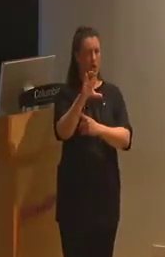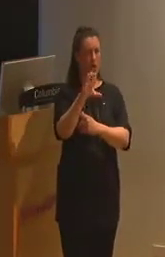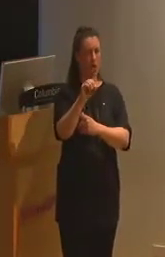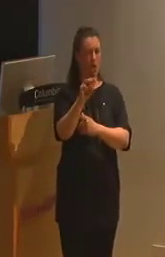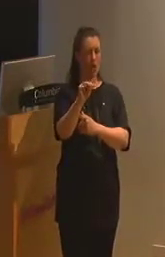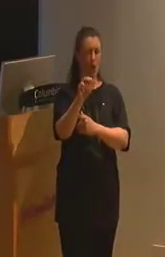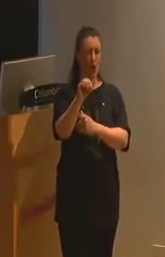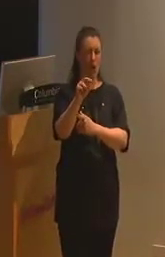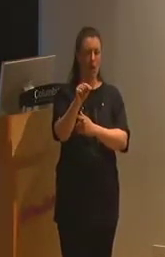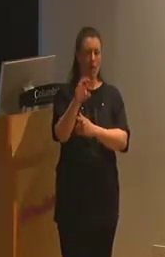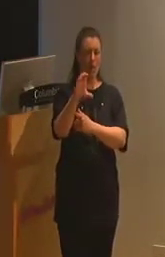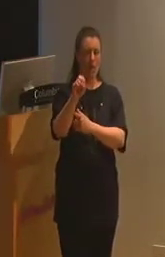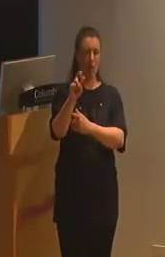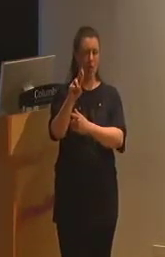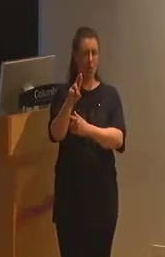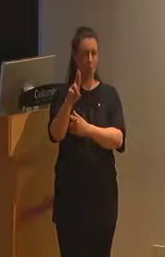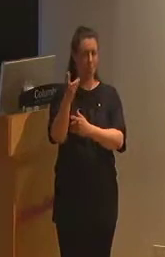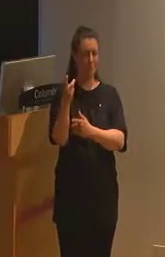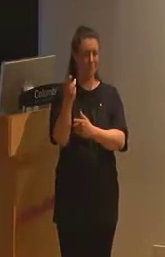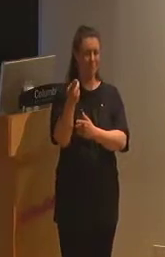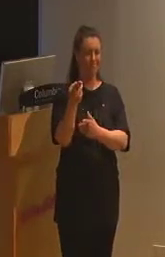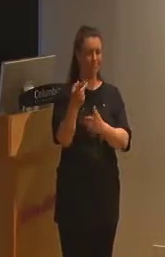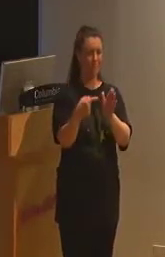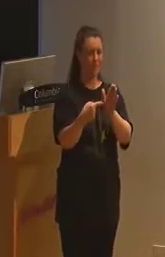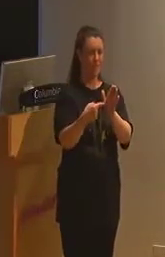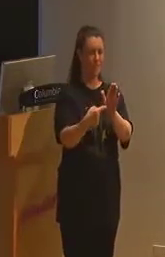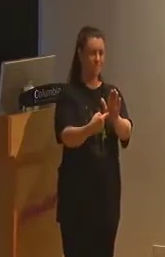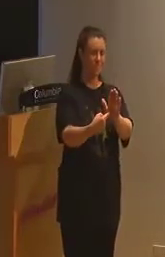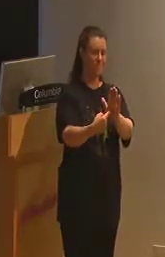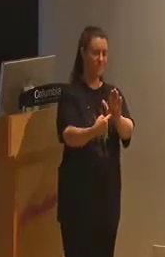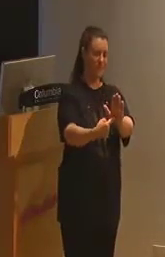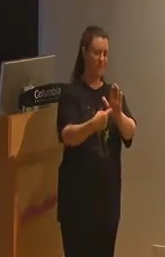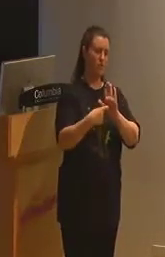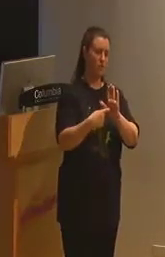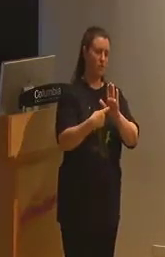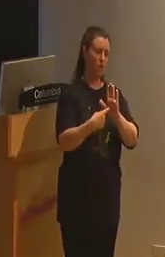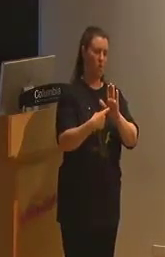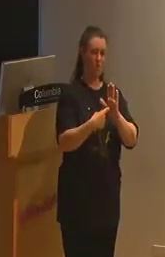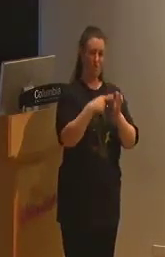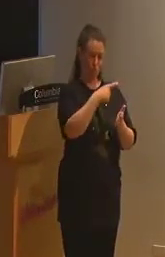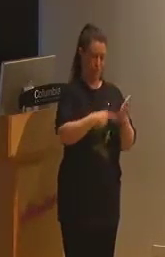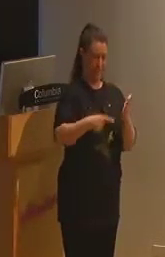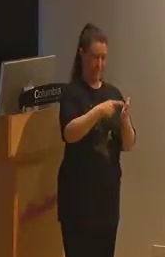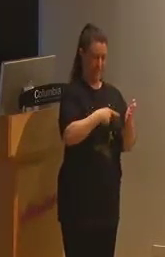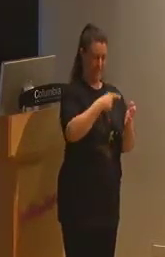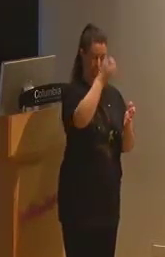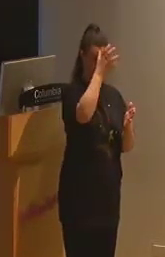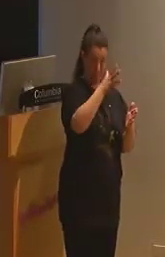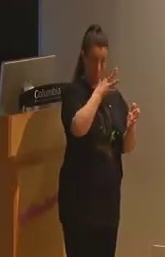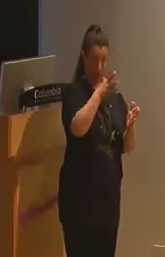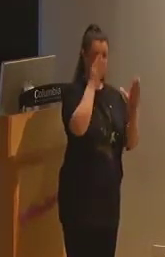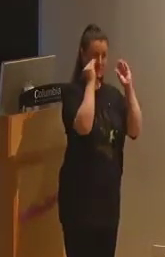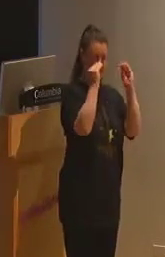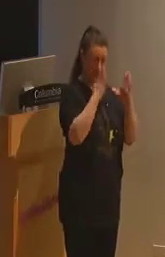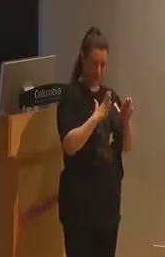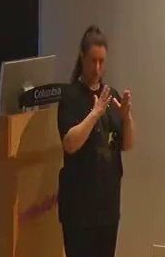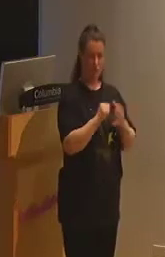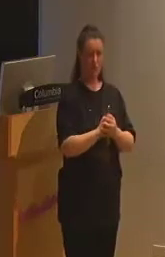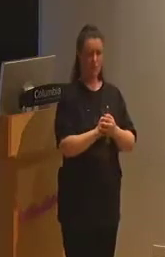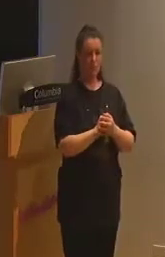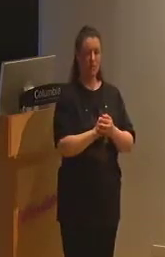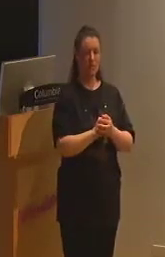nationwide backlash from parents, students, and educators refusing to administer standardized exams.